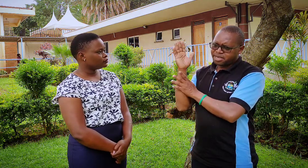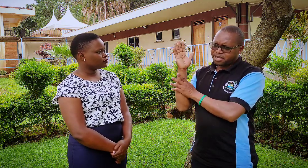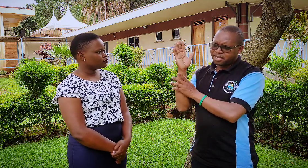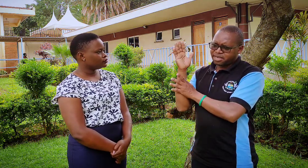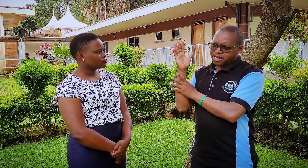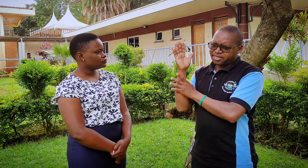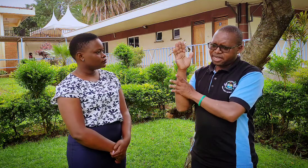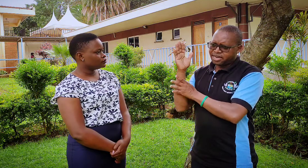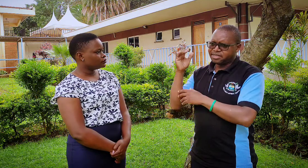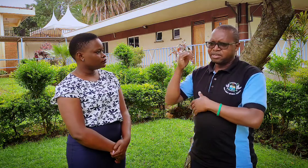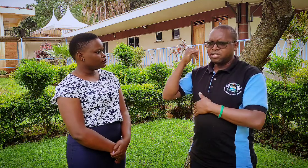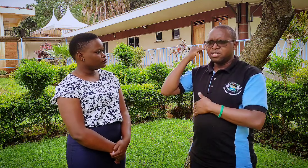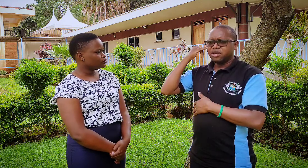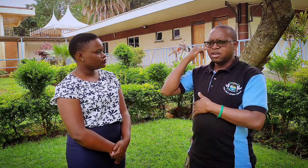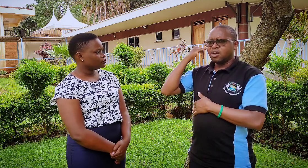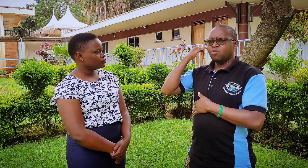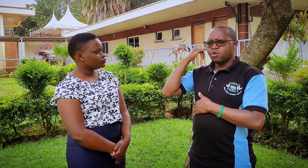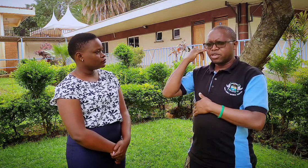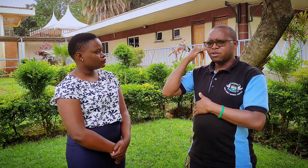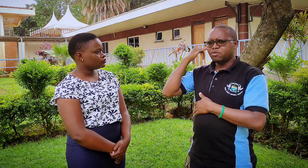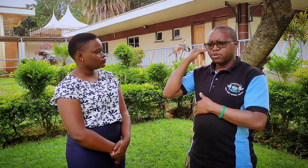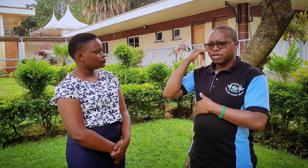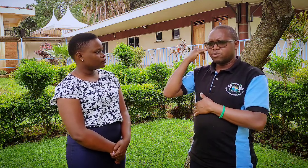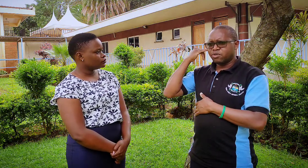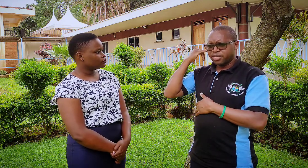right hand now walking walking walking